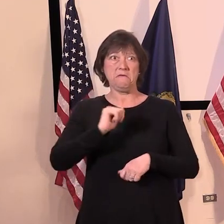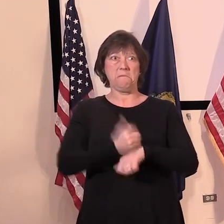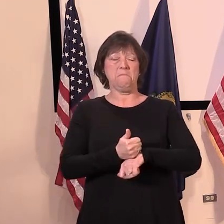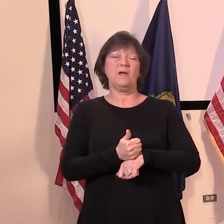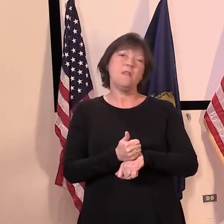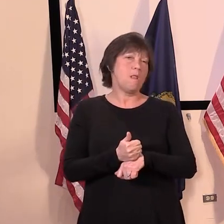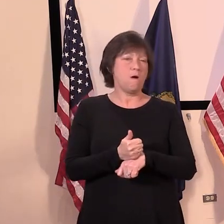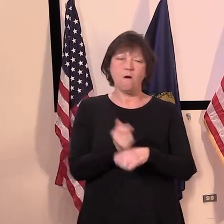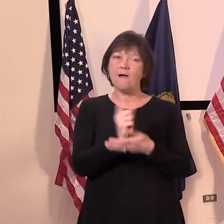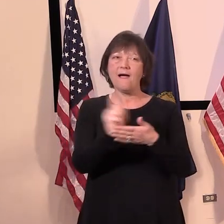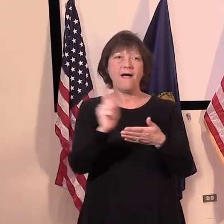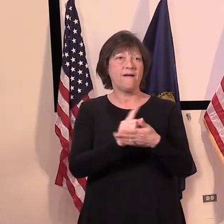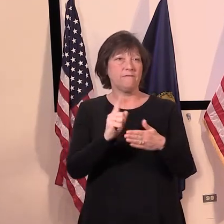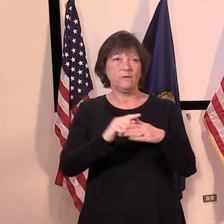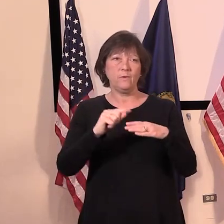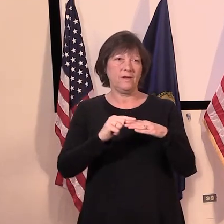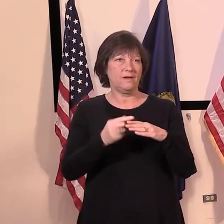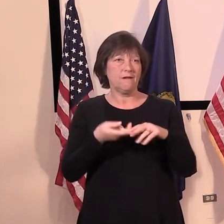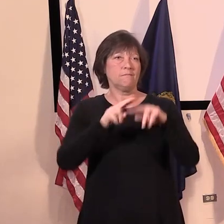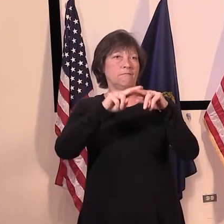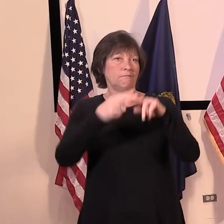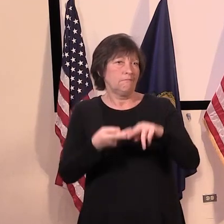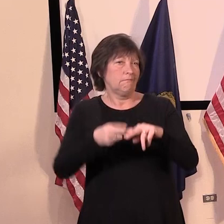filings go up and down each week.